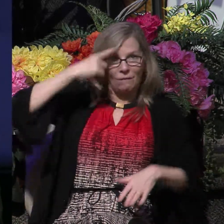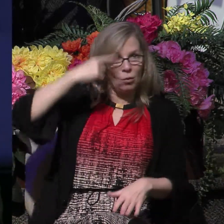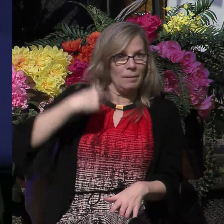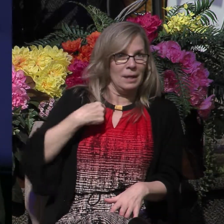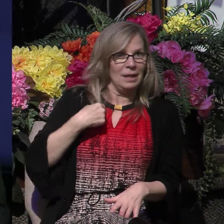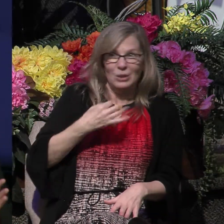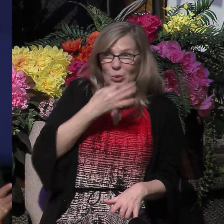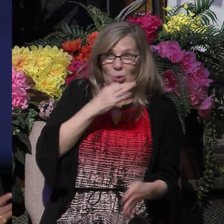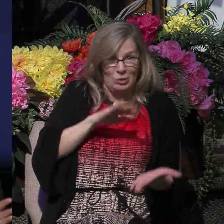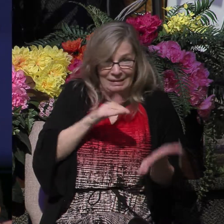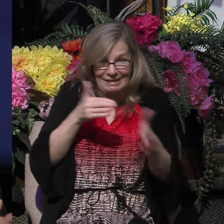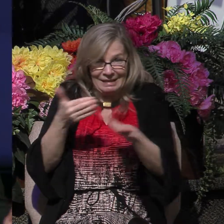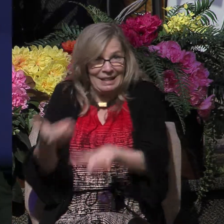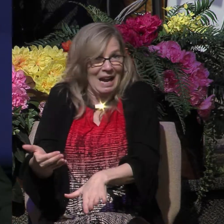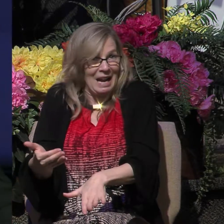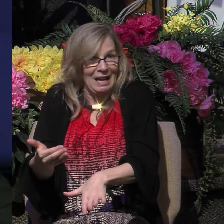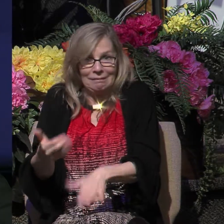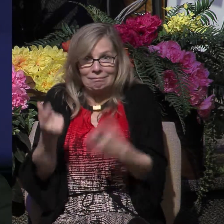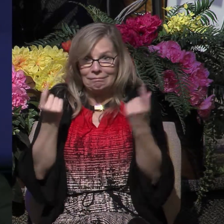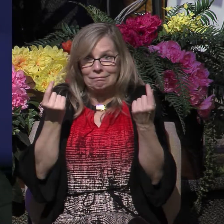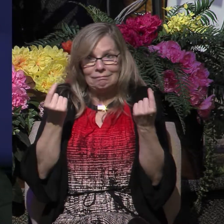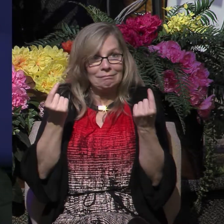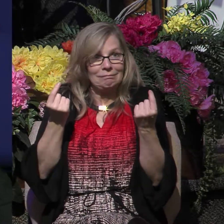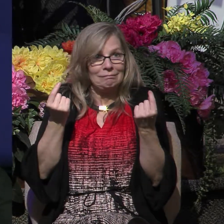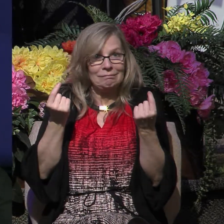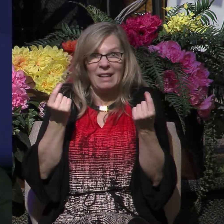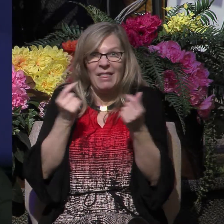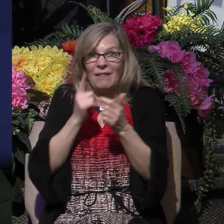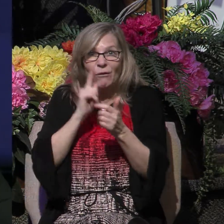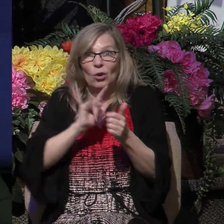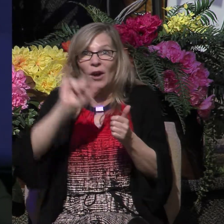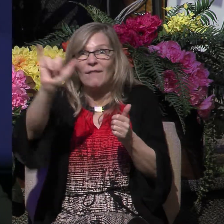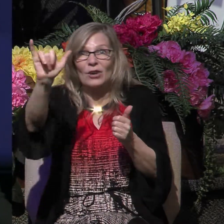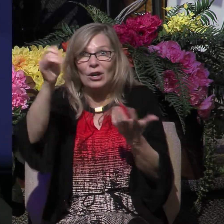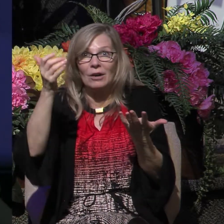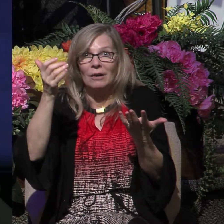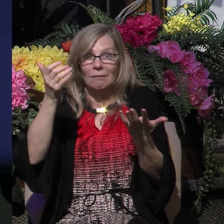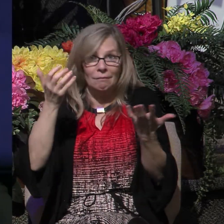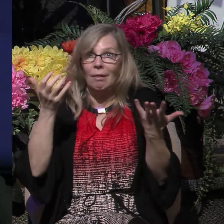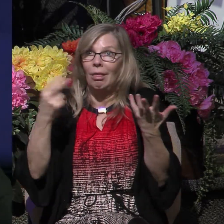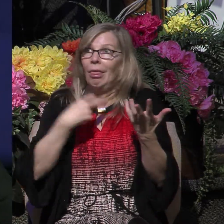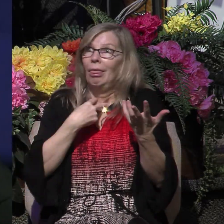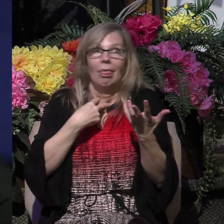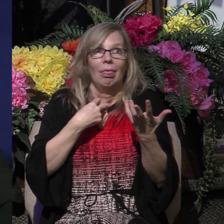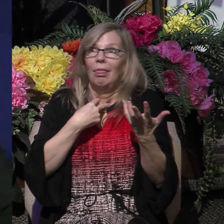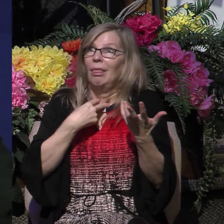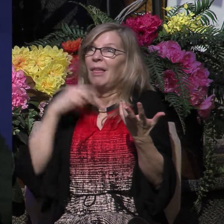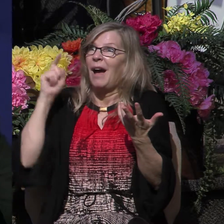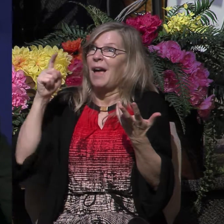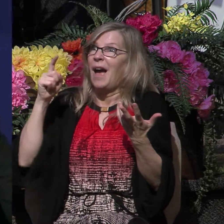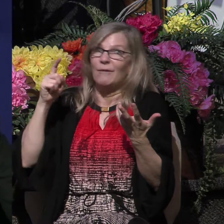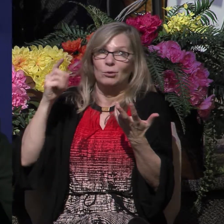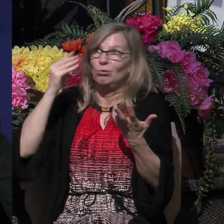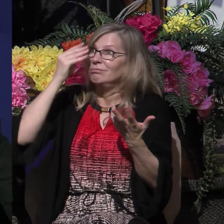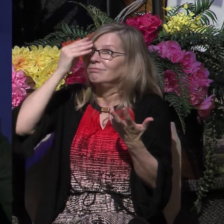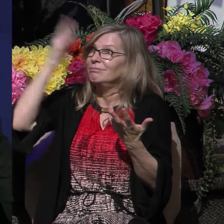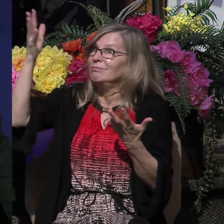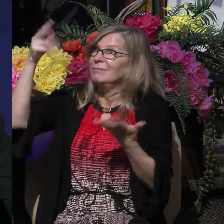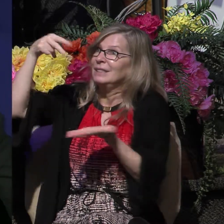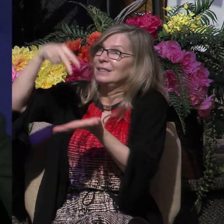before he does die and passes into eternity. And then he knows he has to give an account of his life to God. After all,